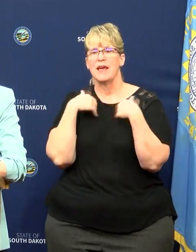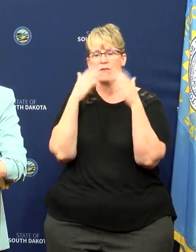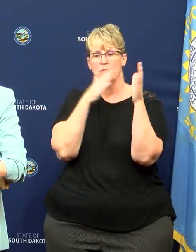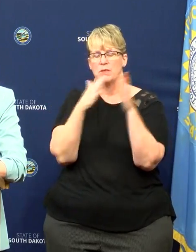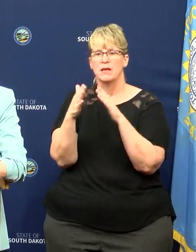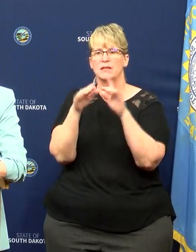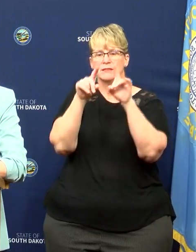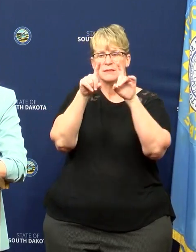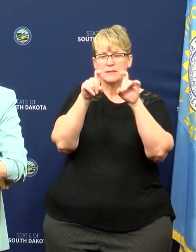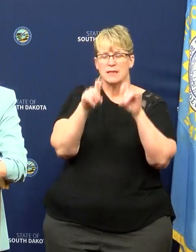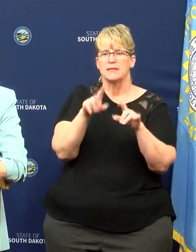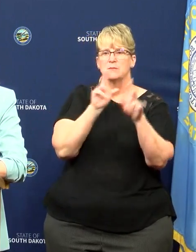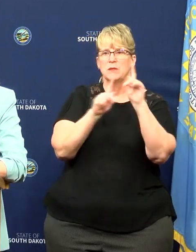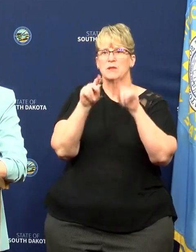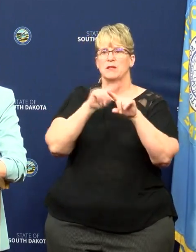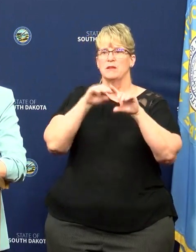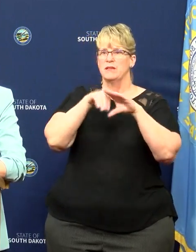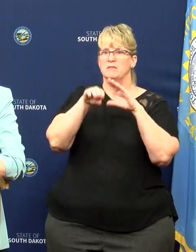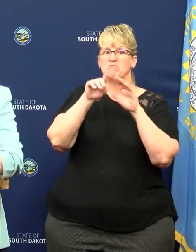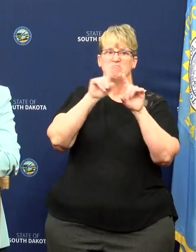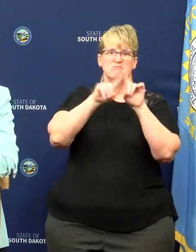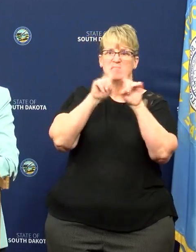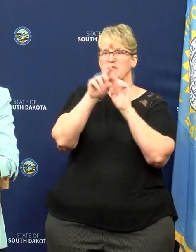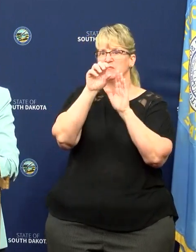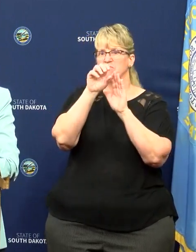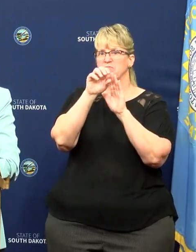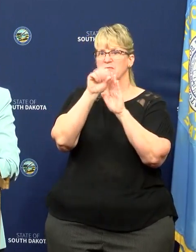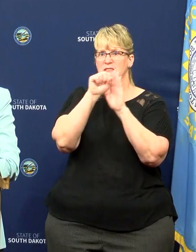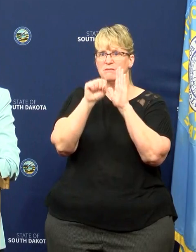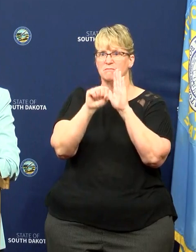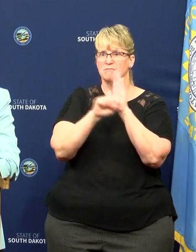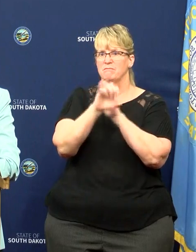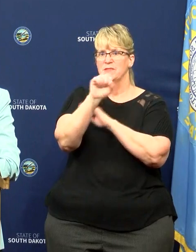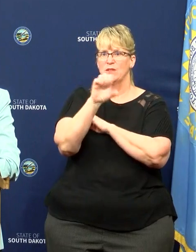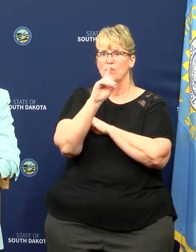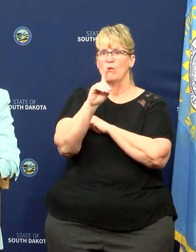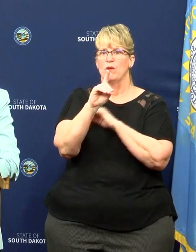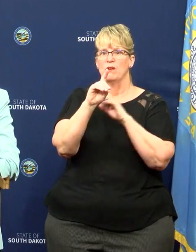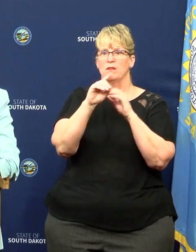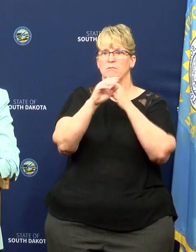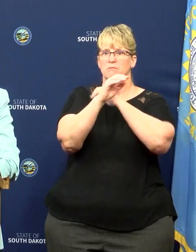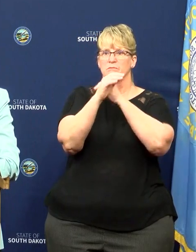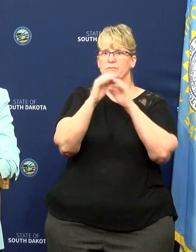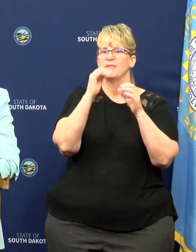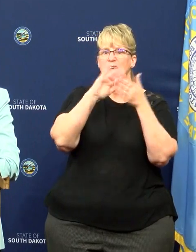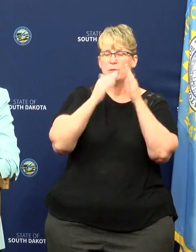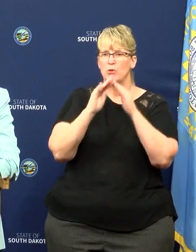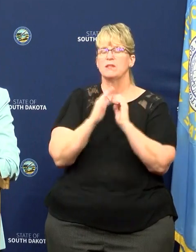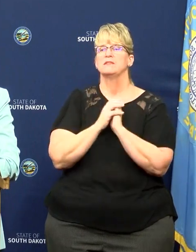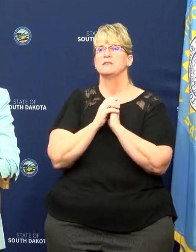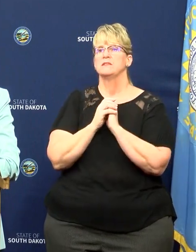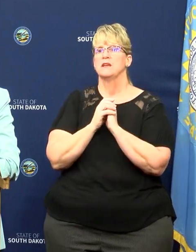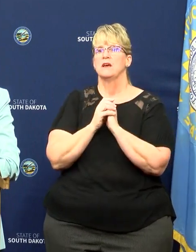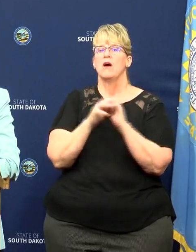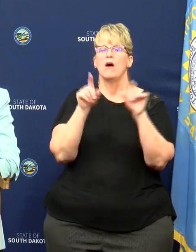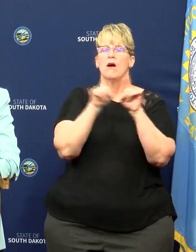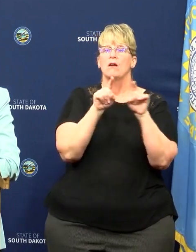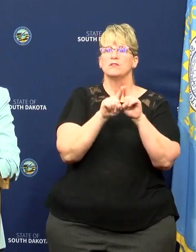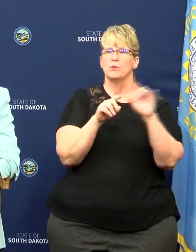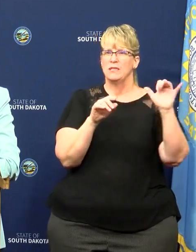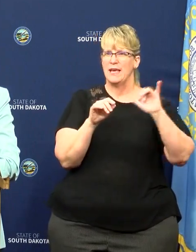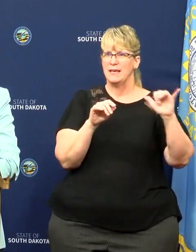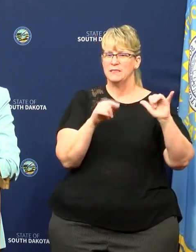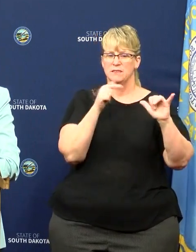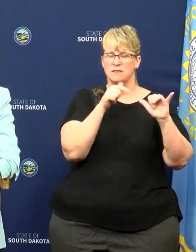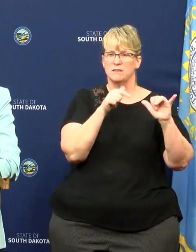folks in different South Dakota communities as part of their reservation. We are also reaching out to Yankton, who has expressed interest,